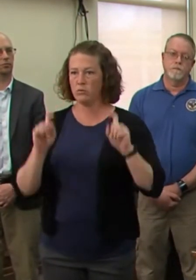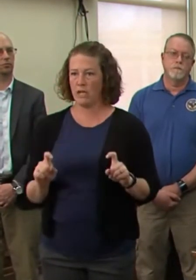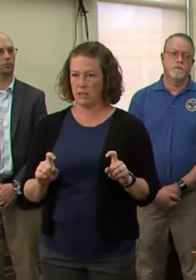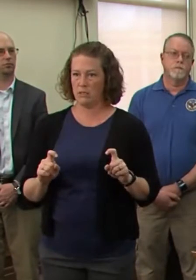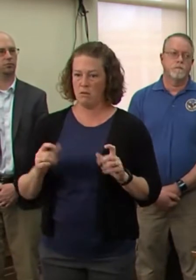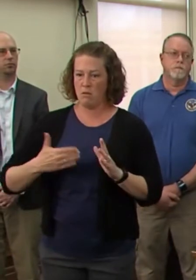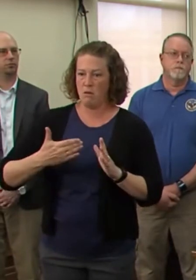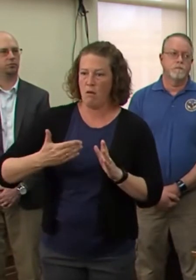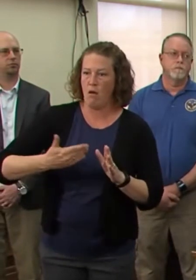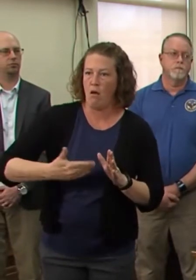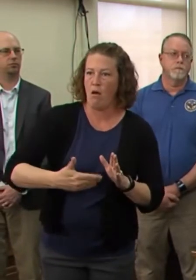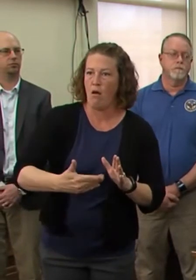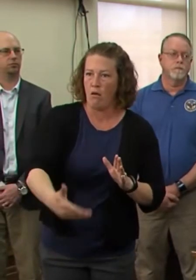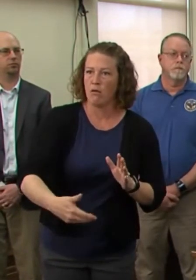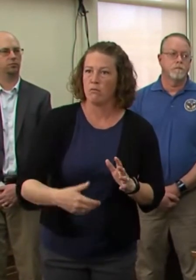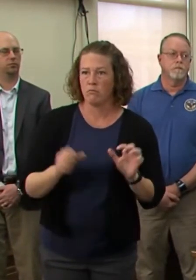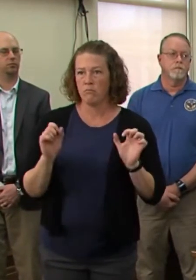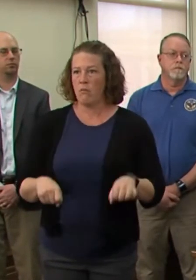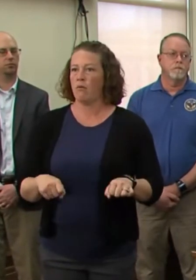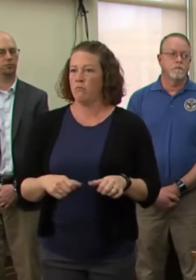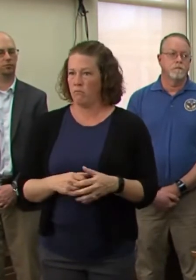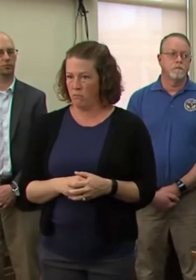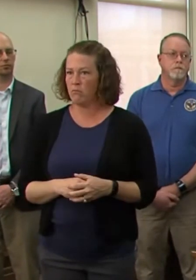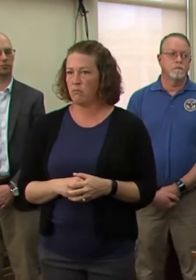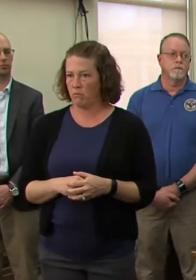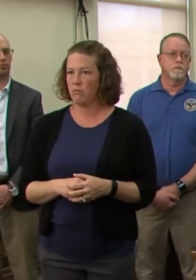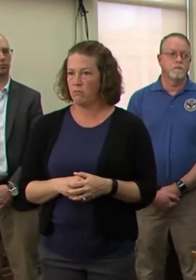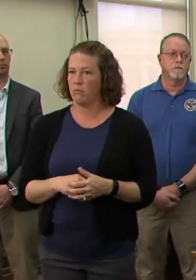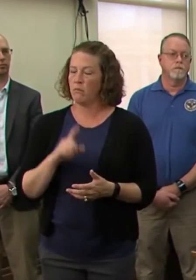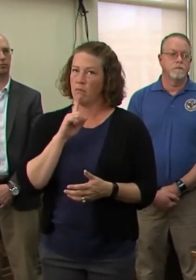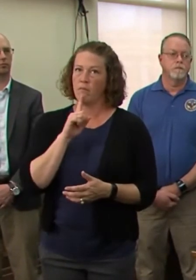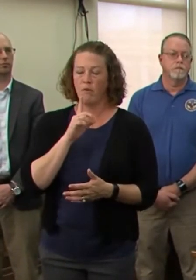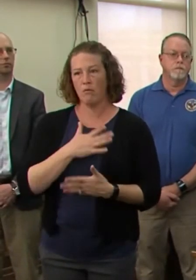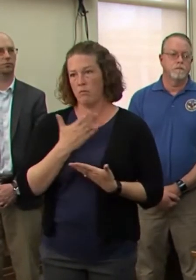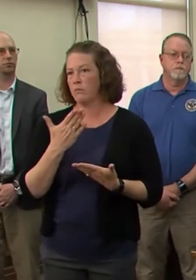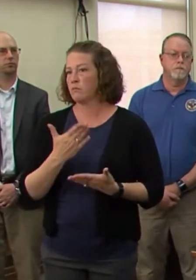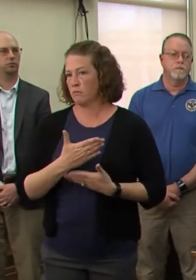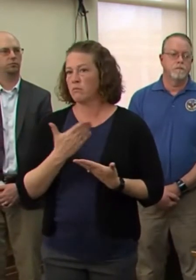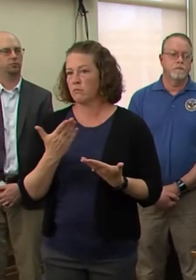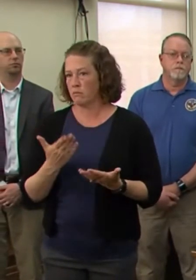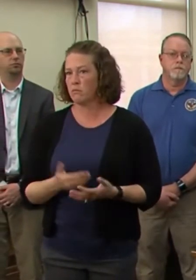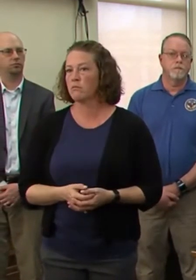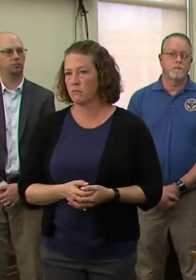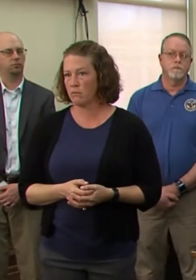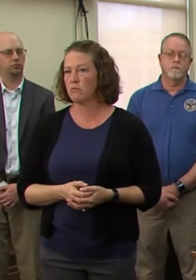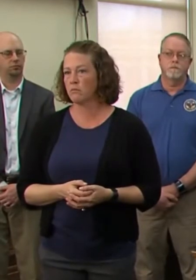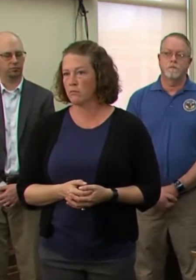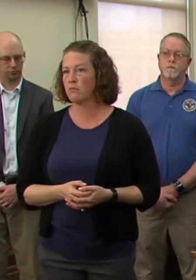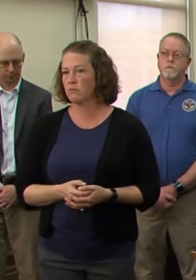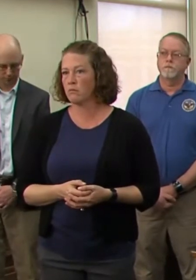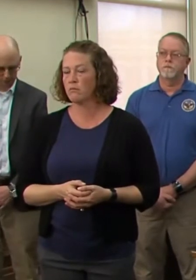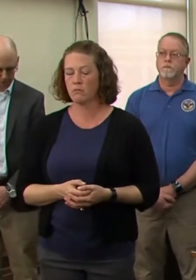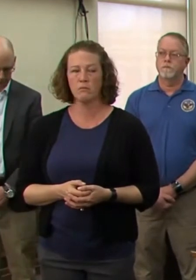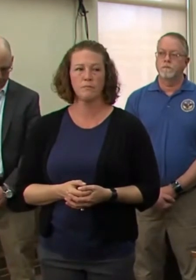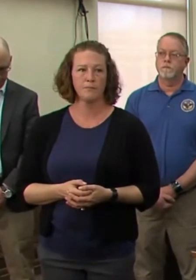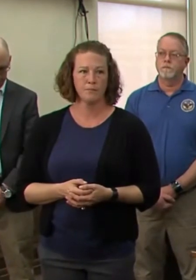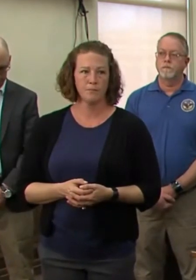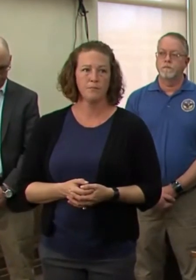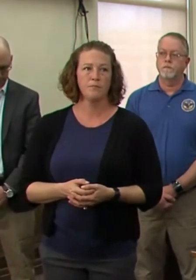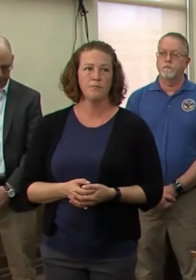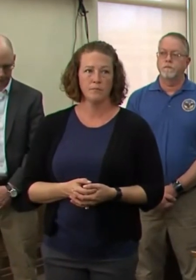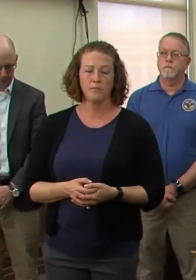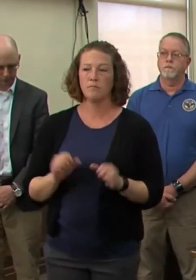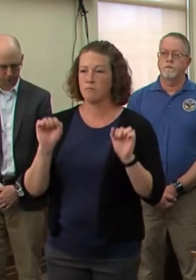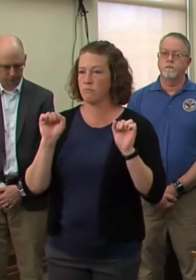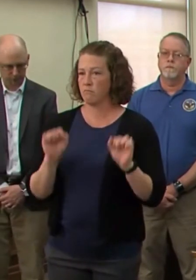of work that was done by our staff. And so I'm very, um, happy to say that we're, we're, we're be able to do more tests.